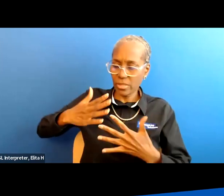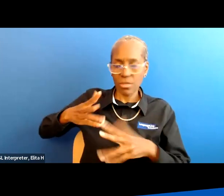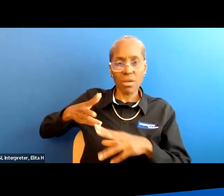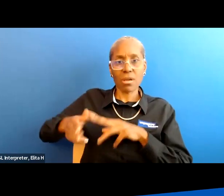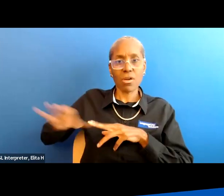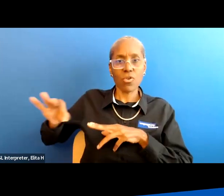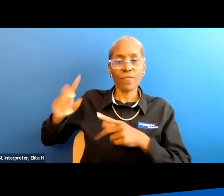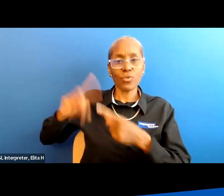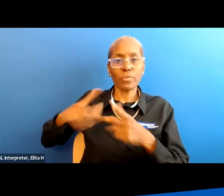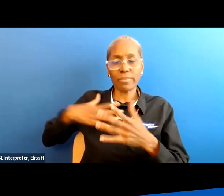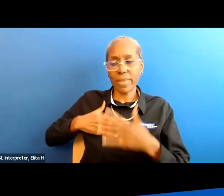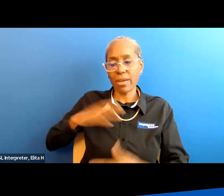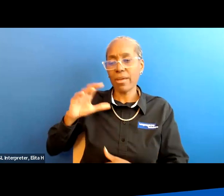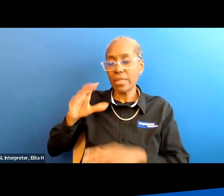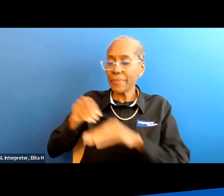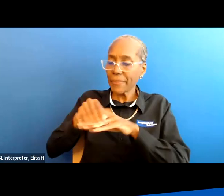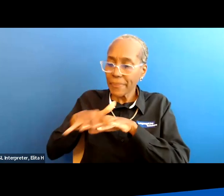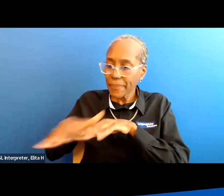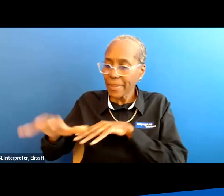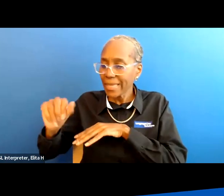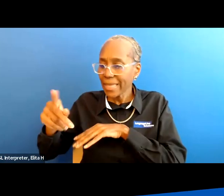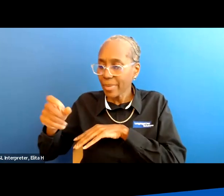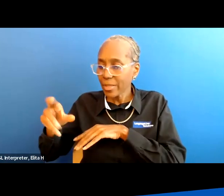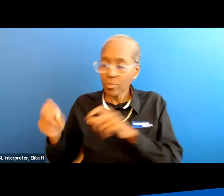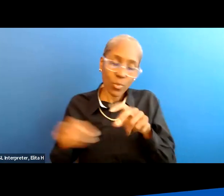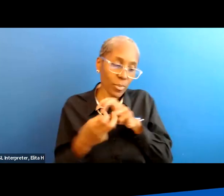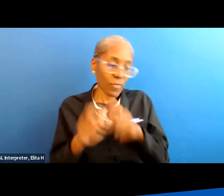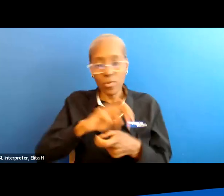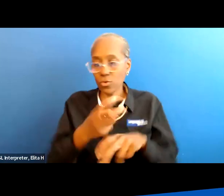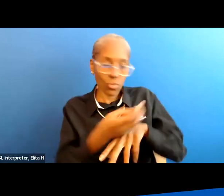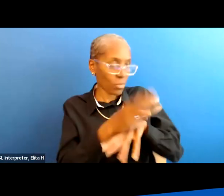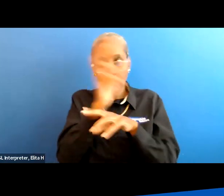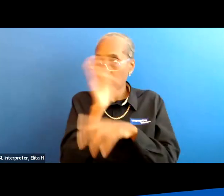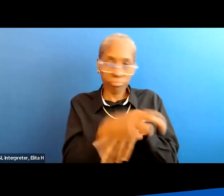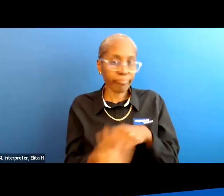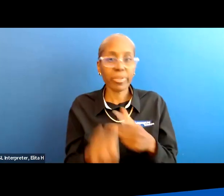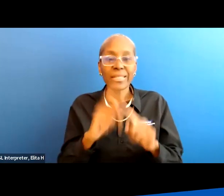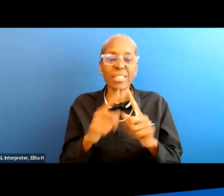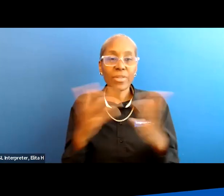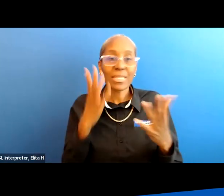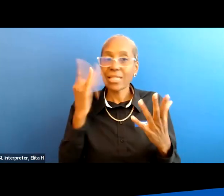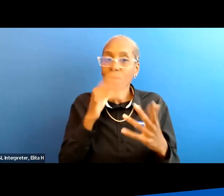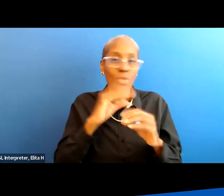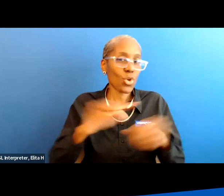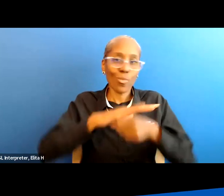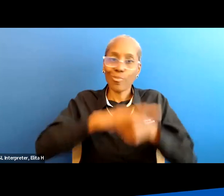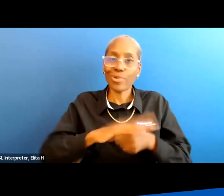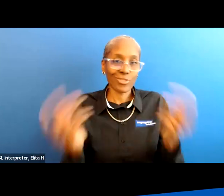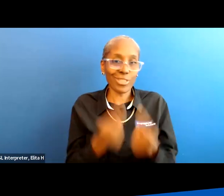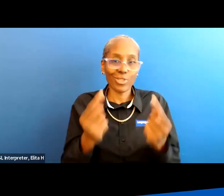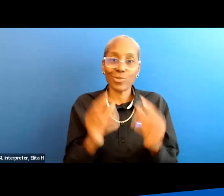capillaries but you know we're always twitching moving we roll over we do different things and that's why we don't get pressure injury